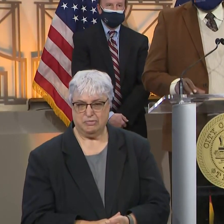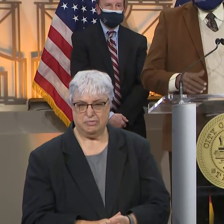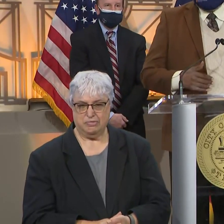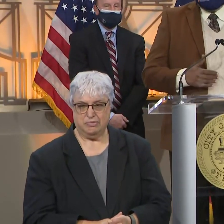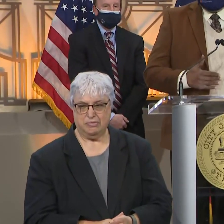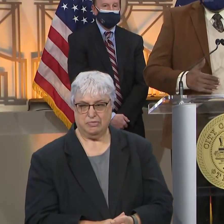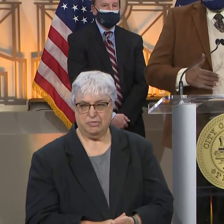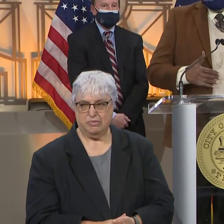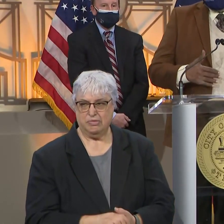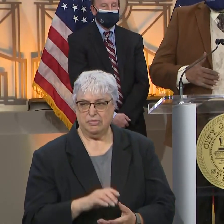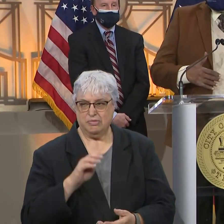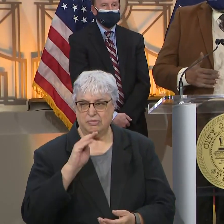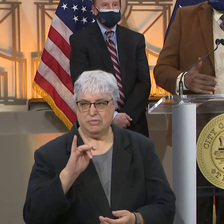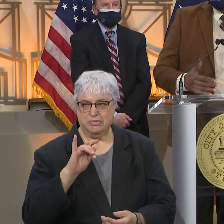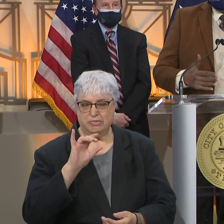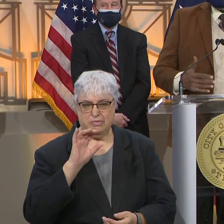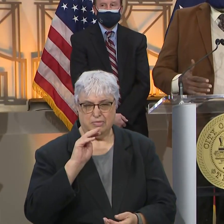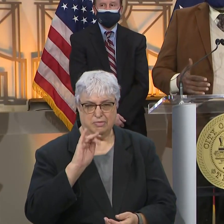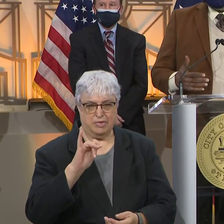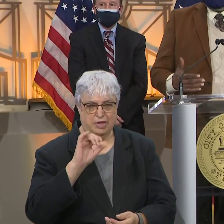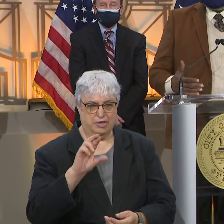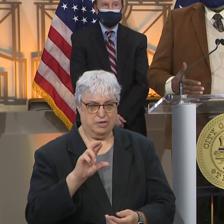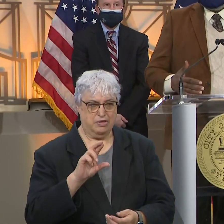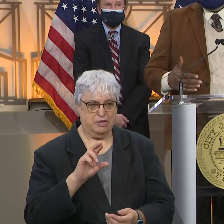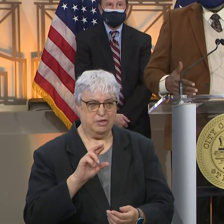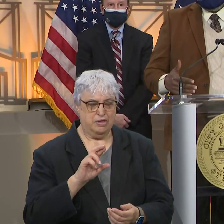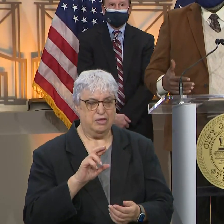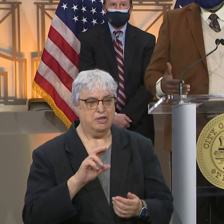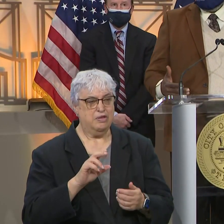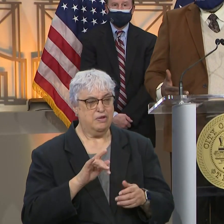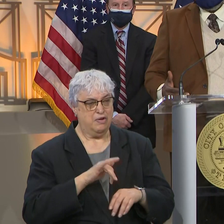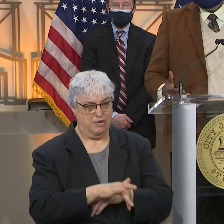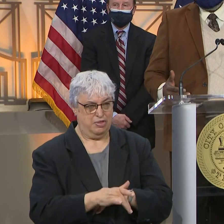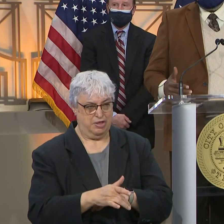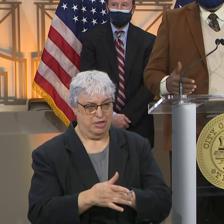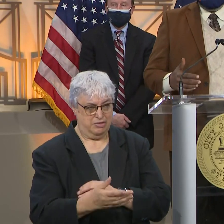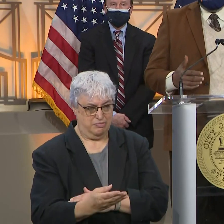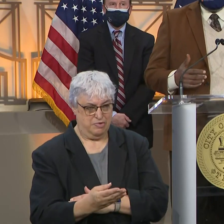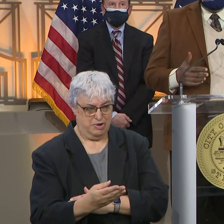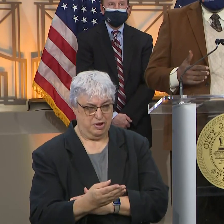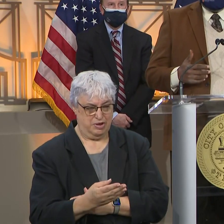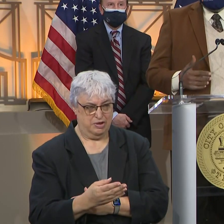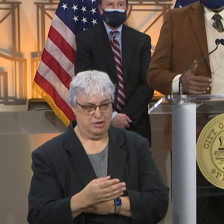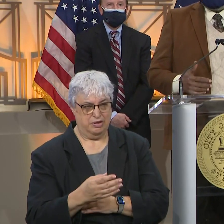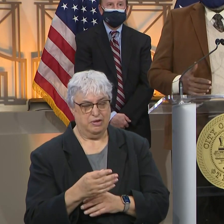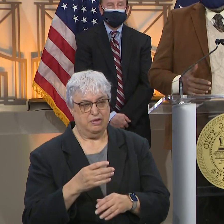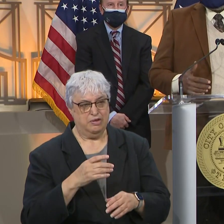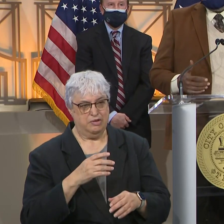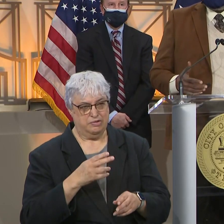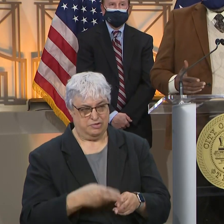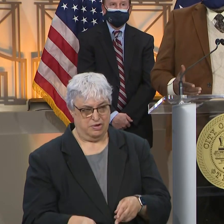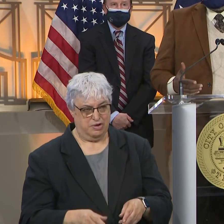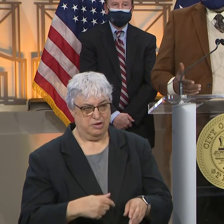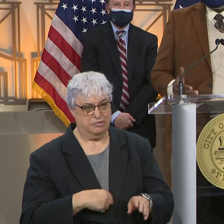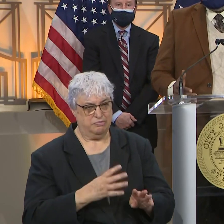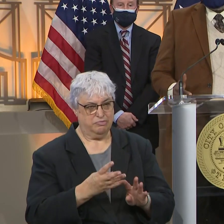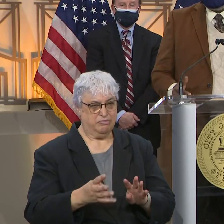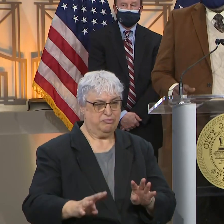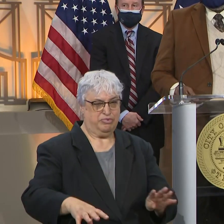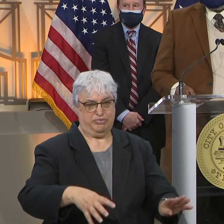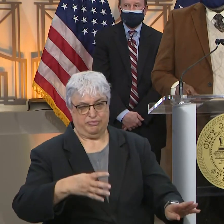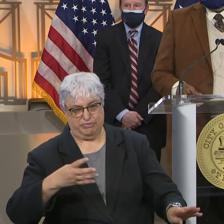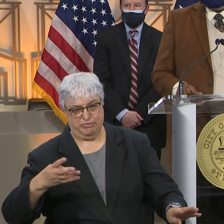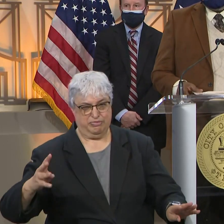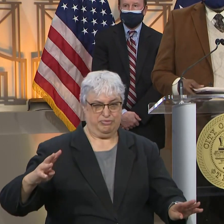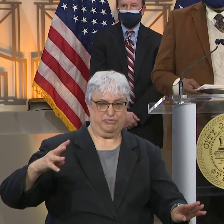The mayor is talking about early on. It did get longer later on in the day. What we have worked out is a more efficient system